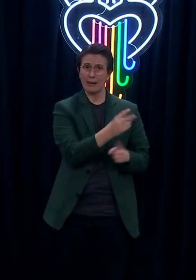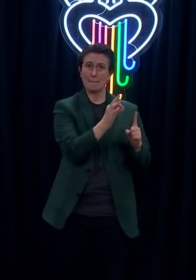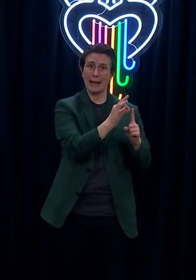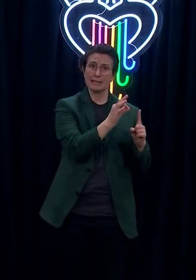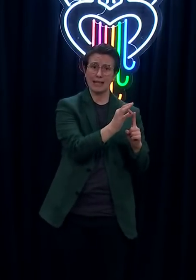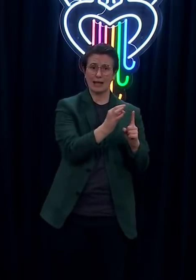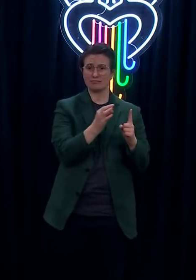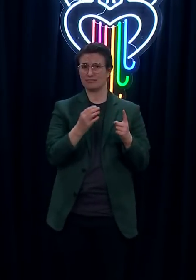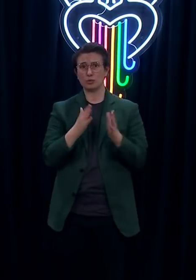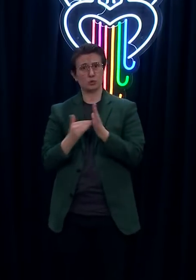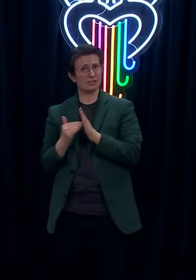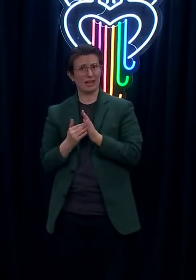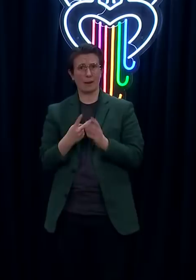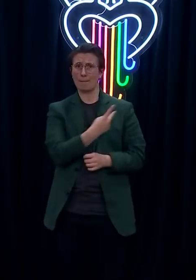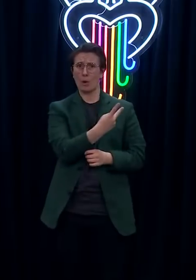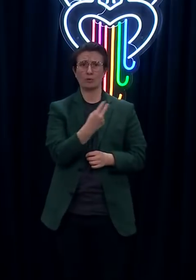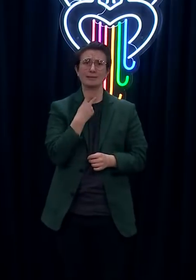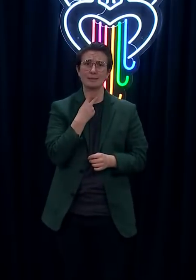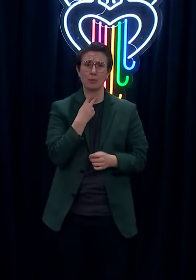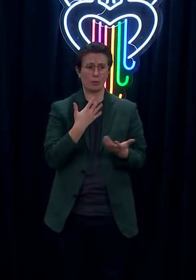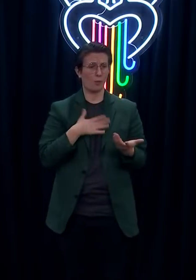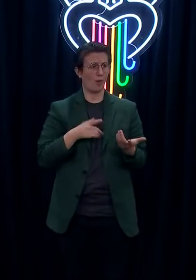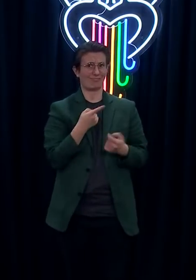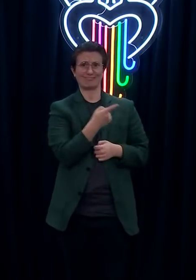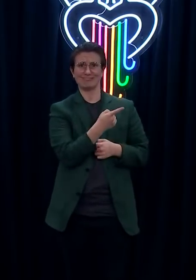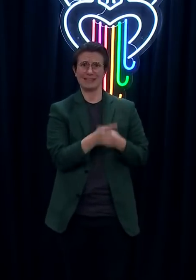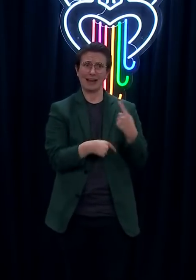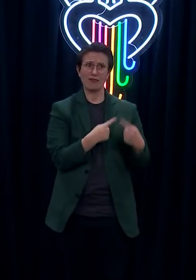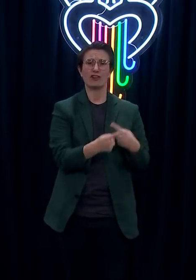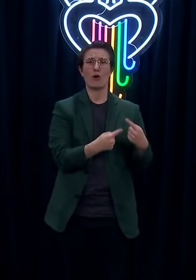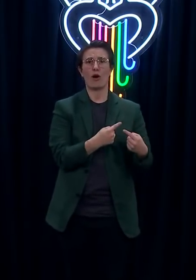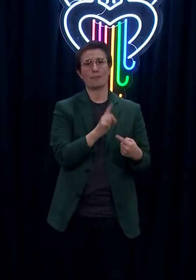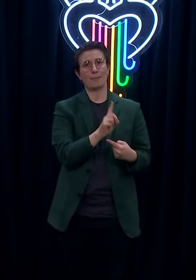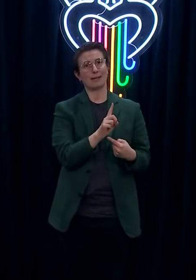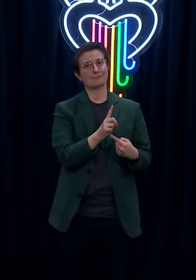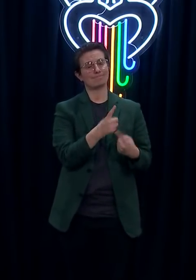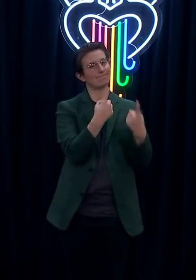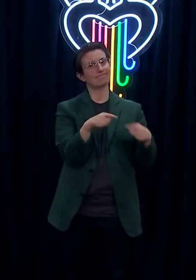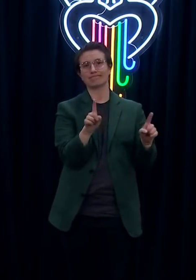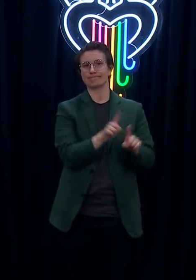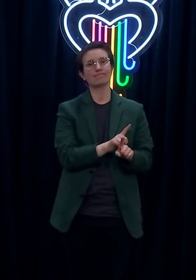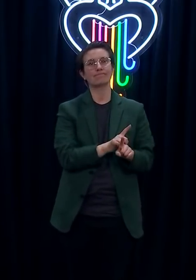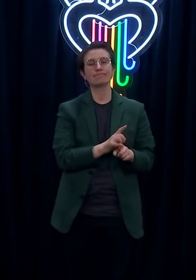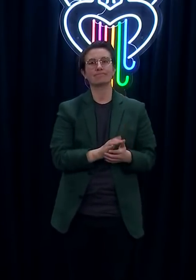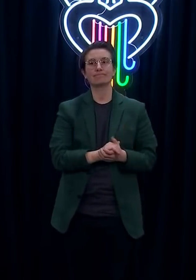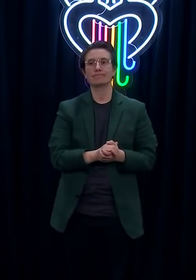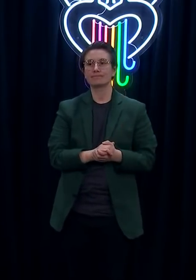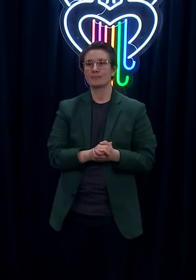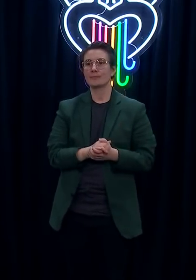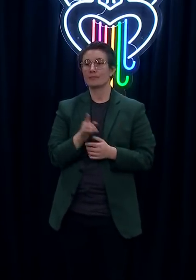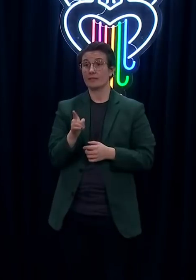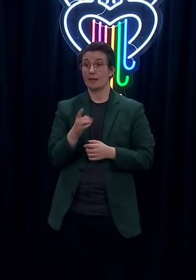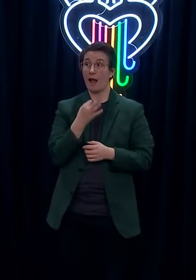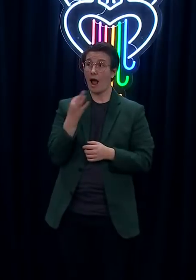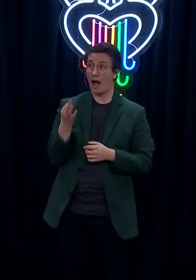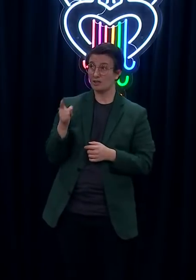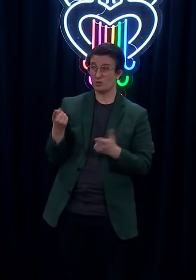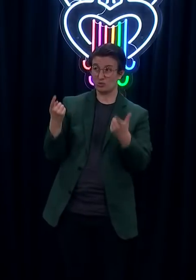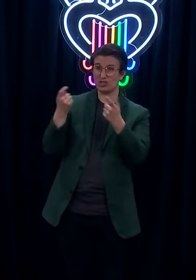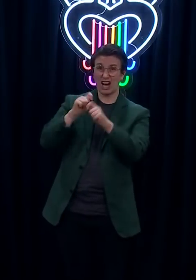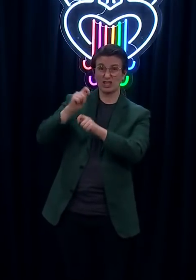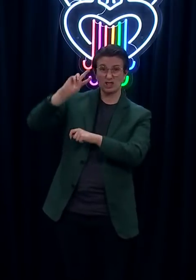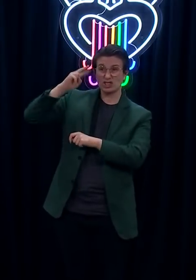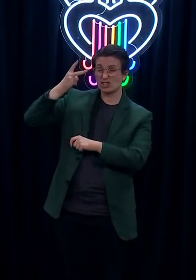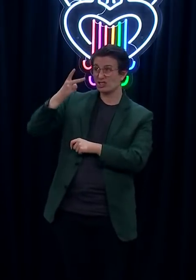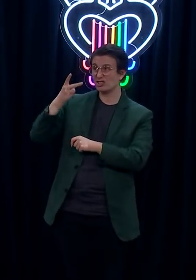a scenario where it could have continued. We asked you to intercede to try and get a scenario. No, it was more really just wanting to come to an understanding of how the decision had been